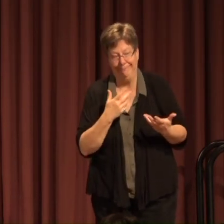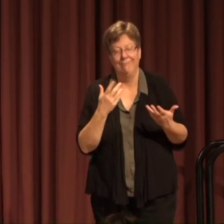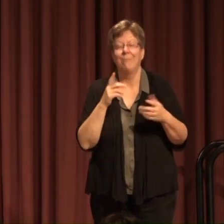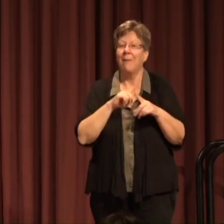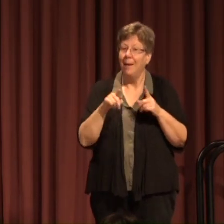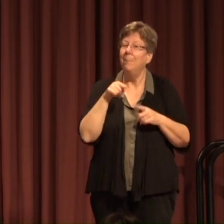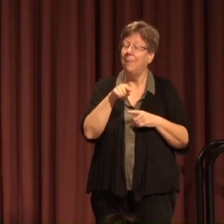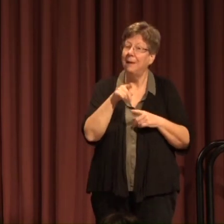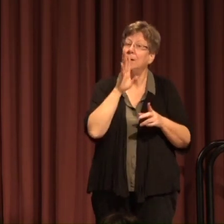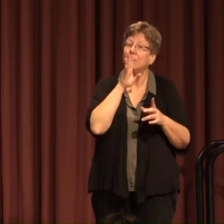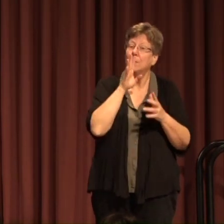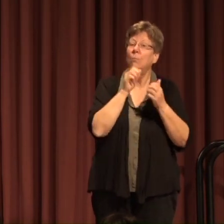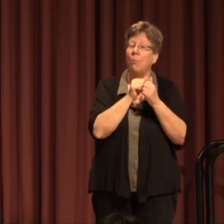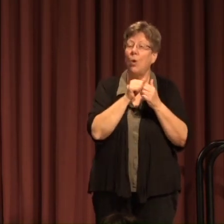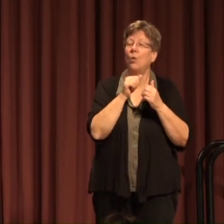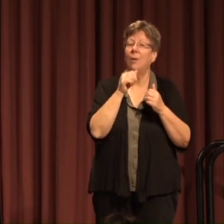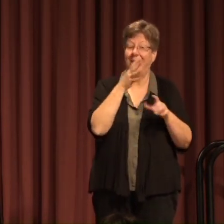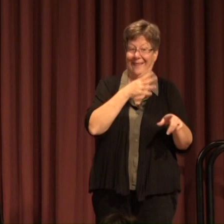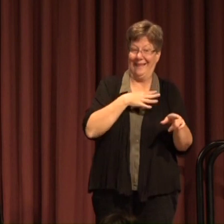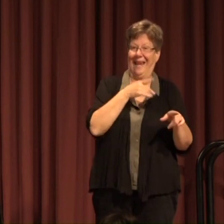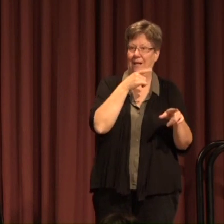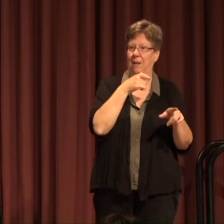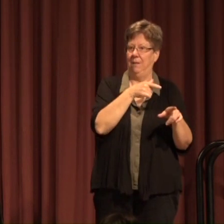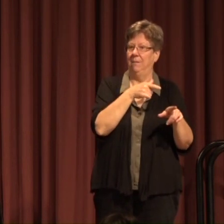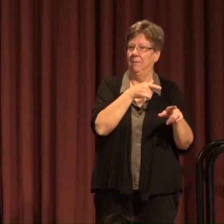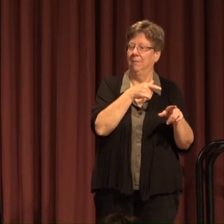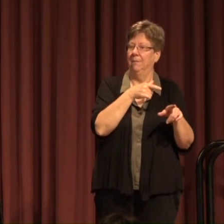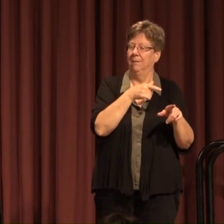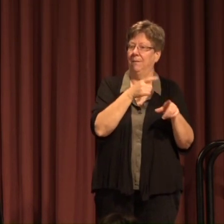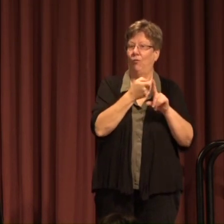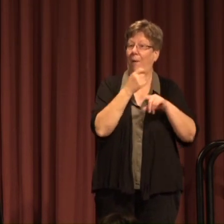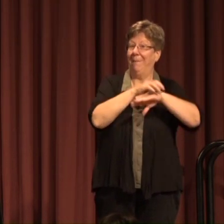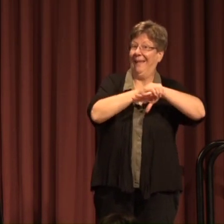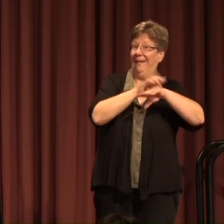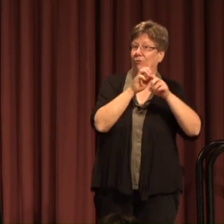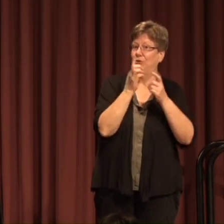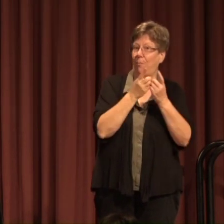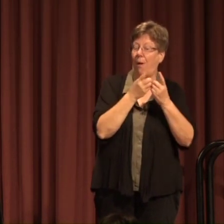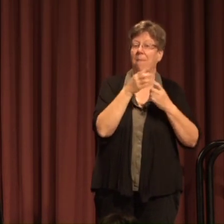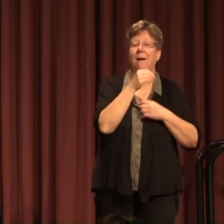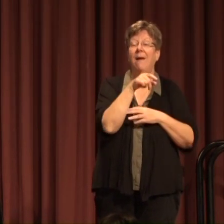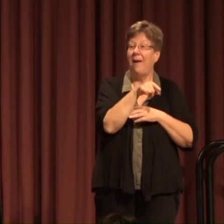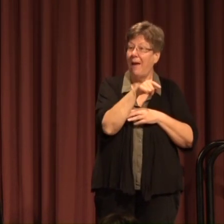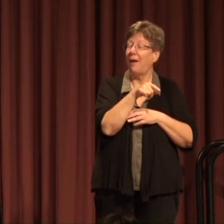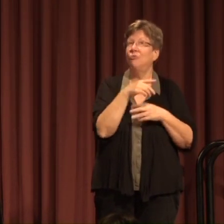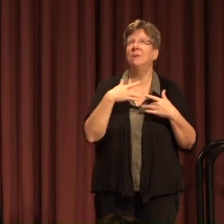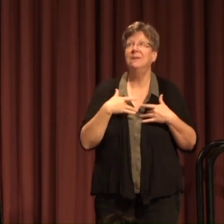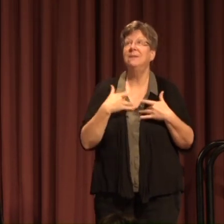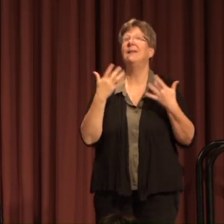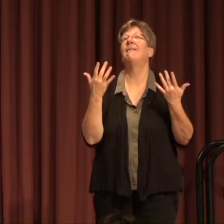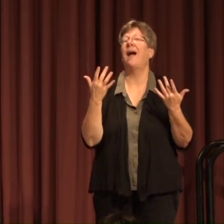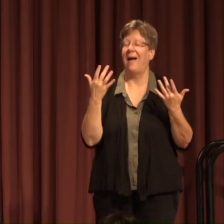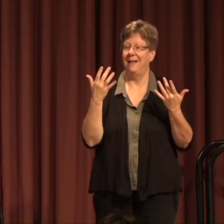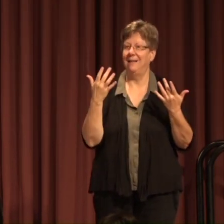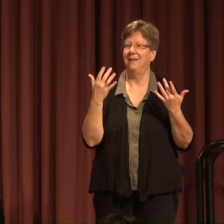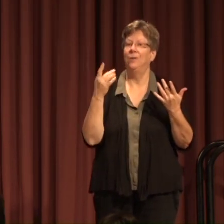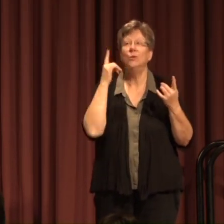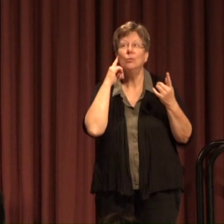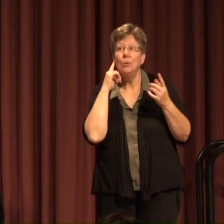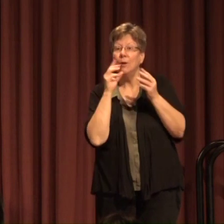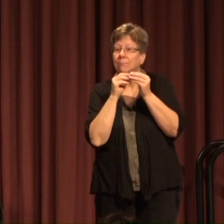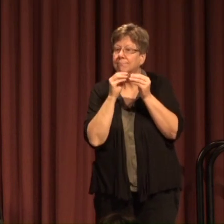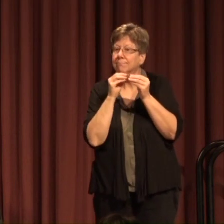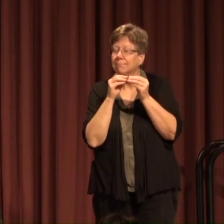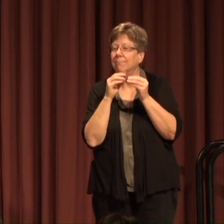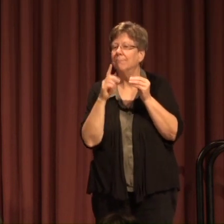But he spoke with the lady who's the whole English department And she is delighted Was delighted to hear more